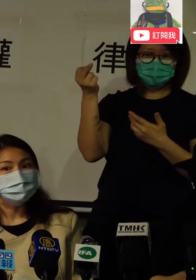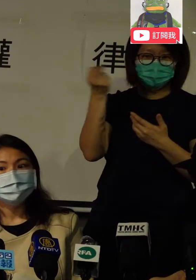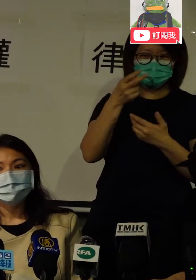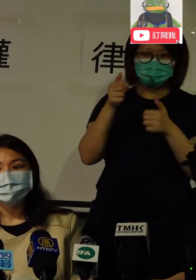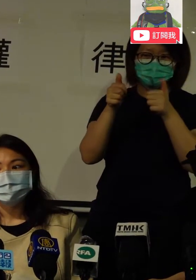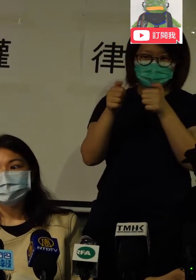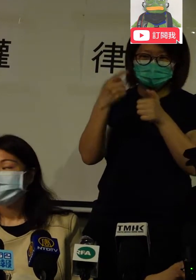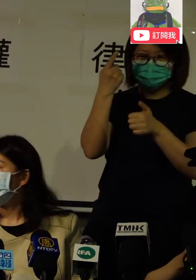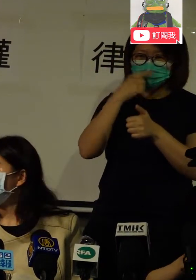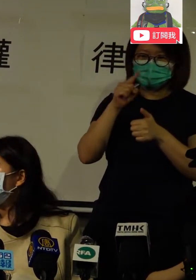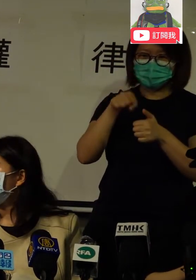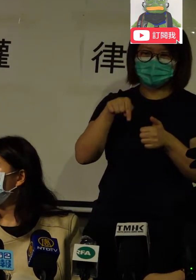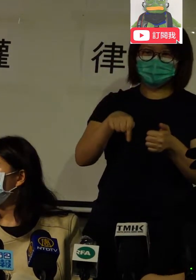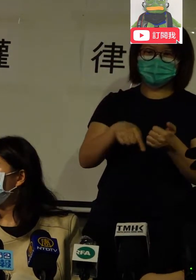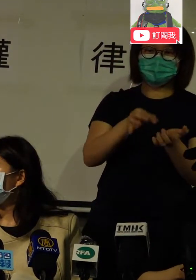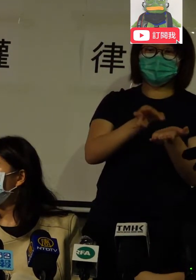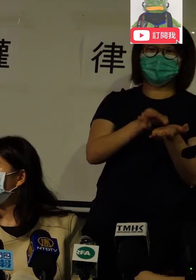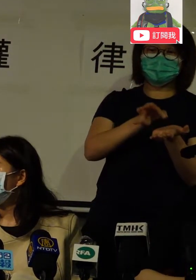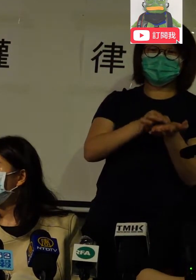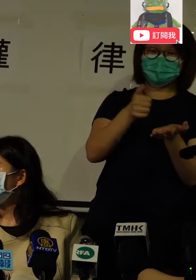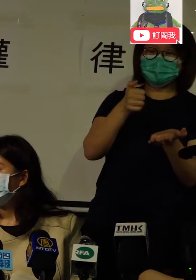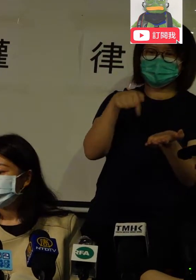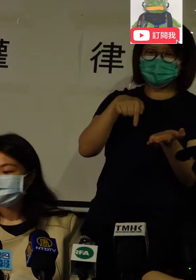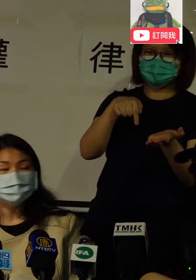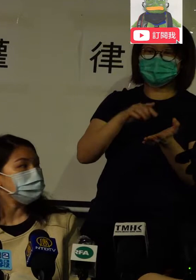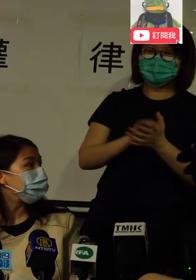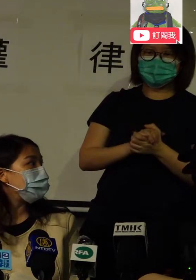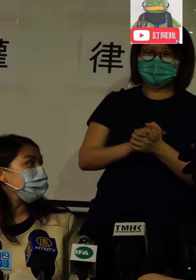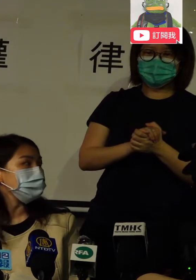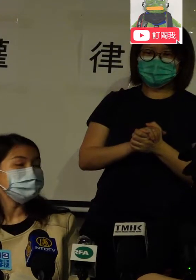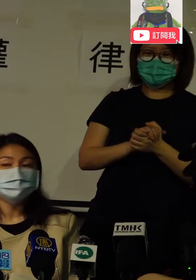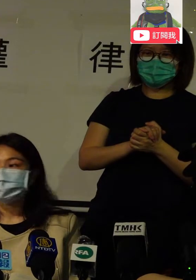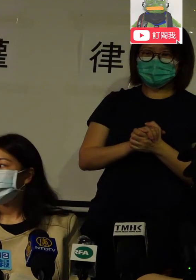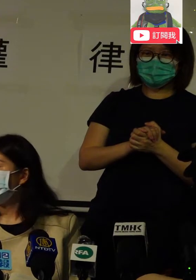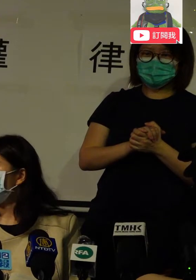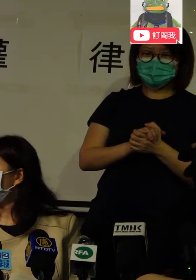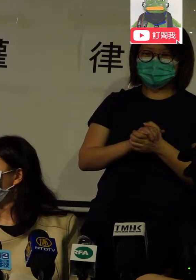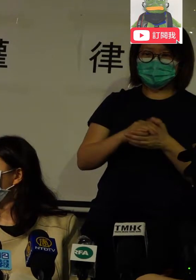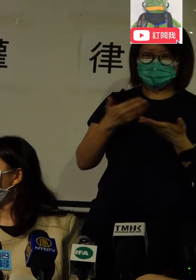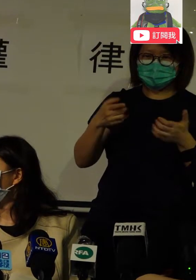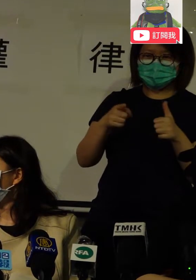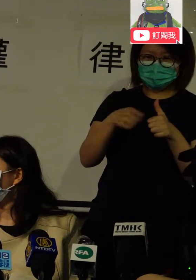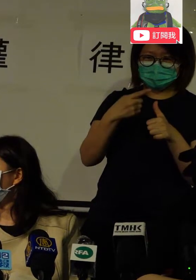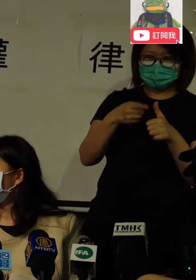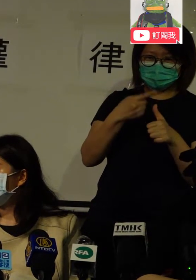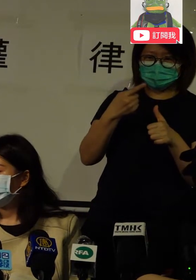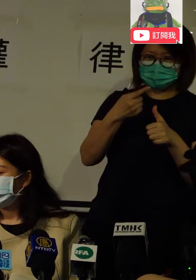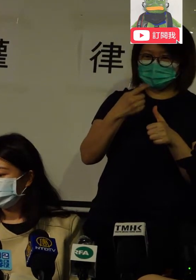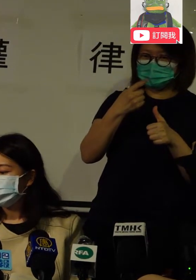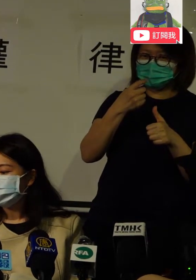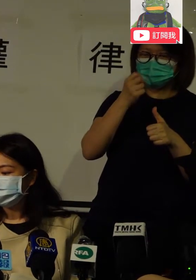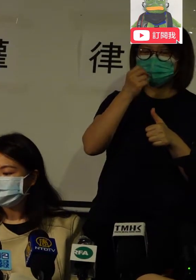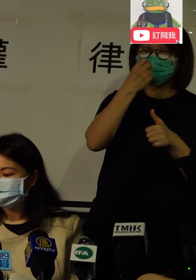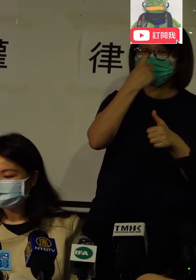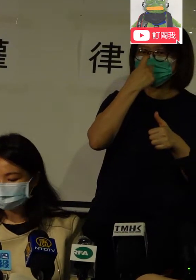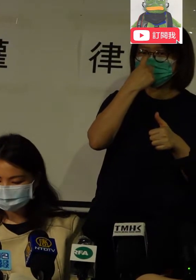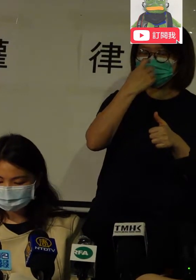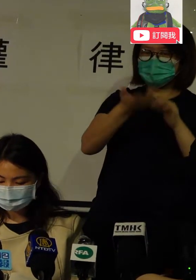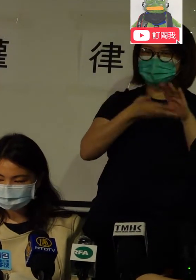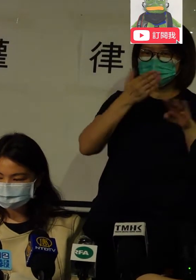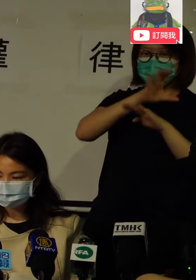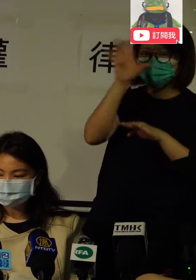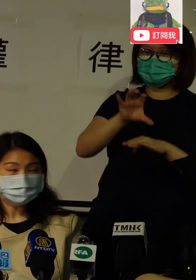in this presentation the for the participants who are going inter-commerce people who to whom